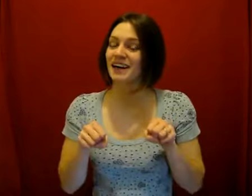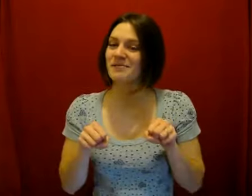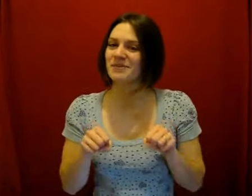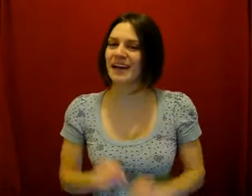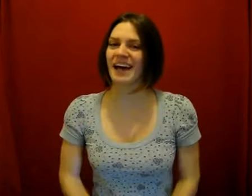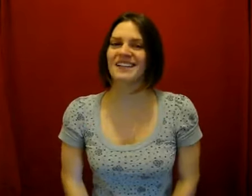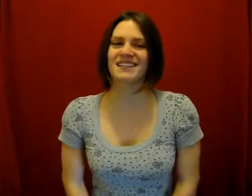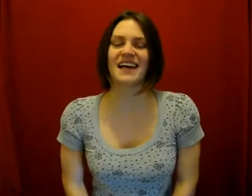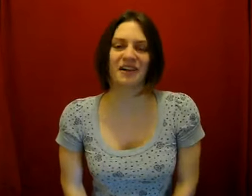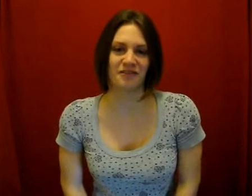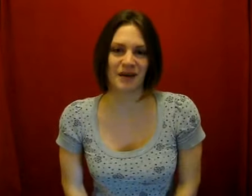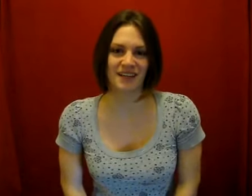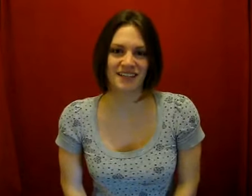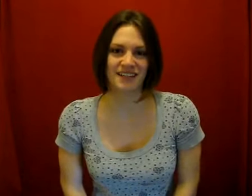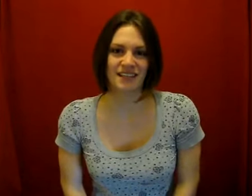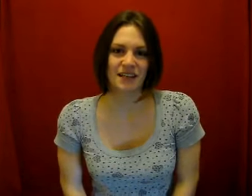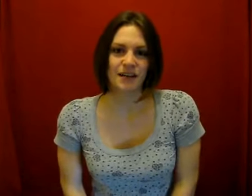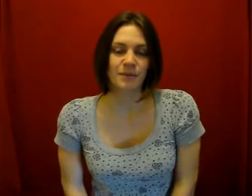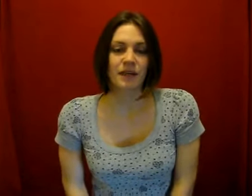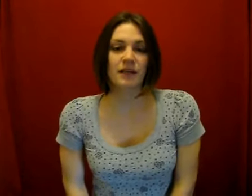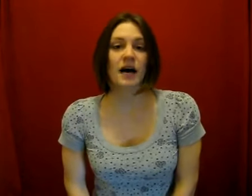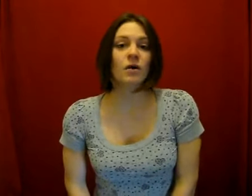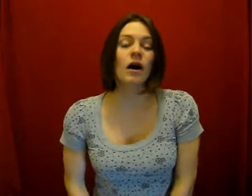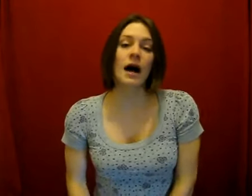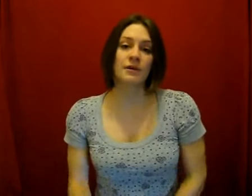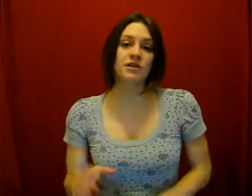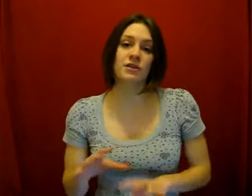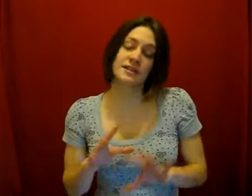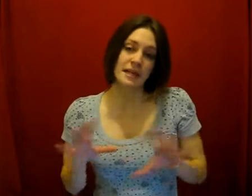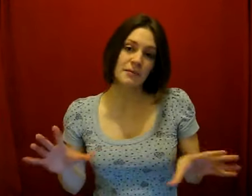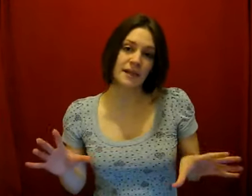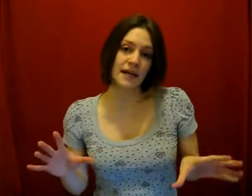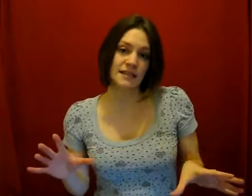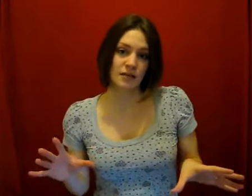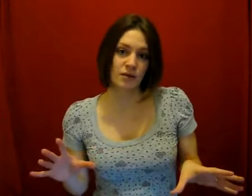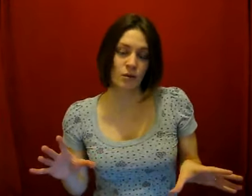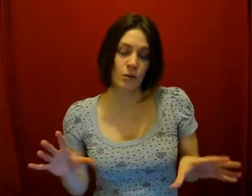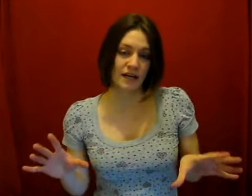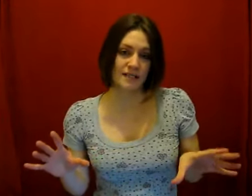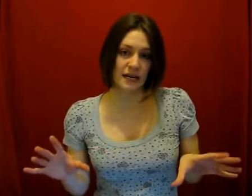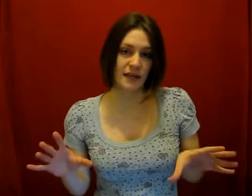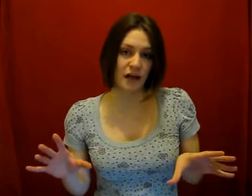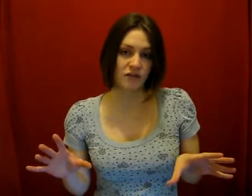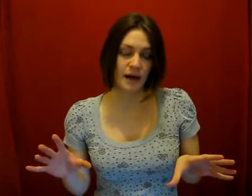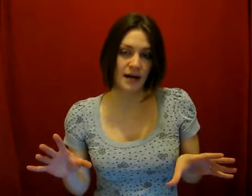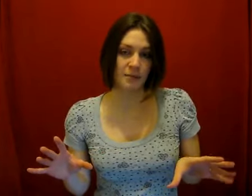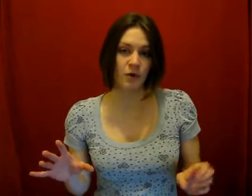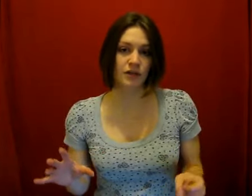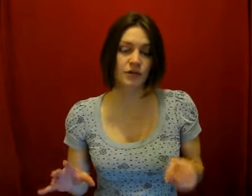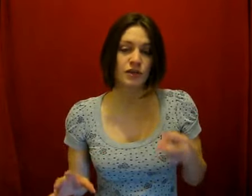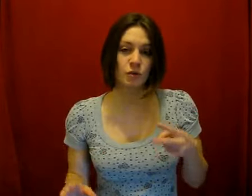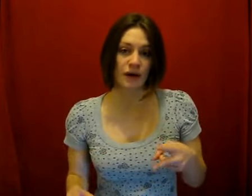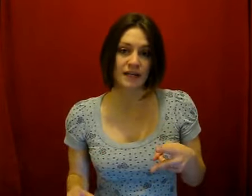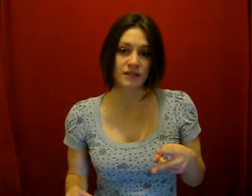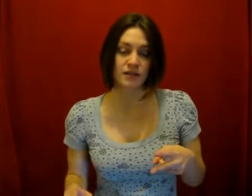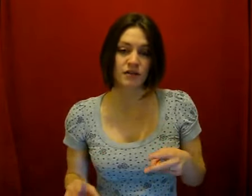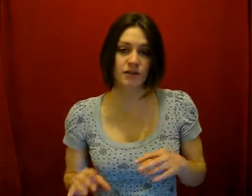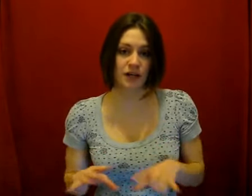up as the alphabet is. Now, I'm going to do the same thing I did when I signed the alphabet. I'm going to do it twice, very